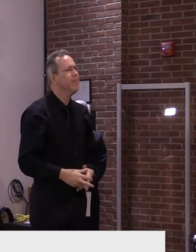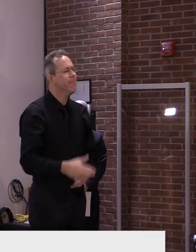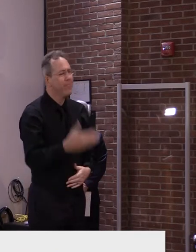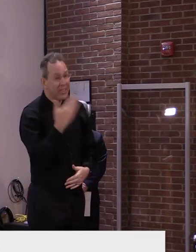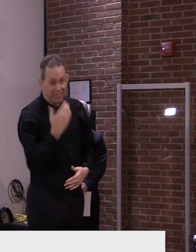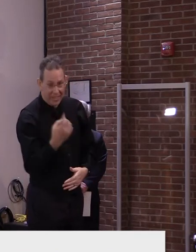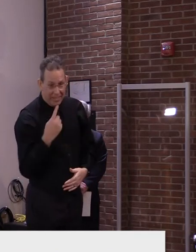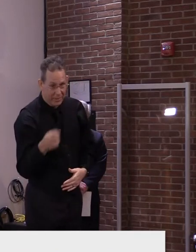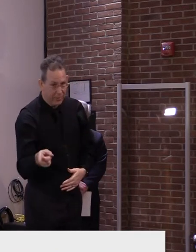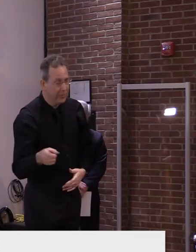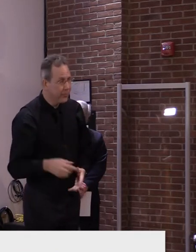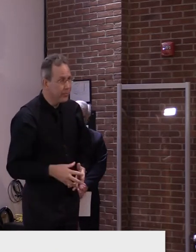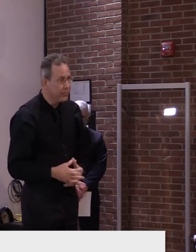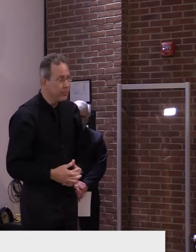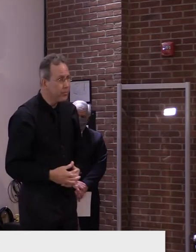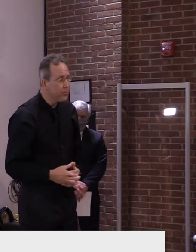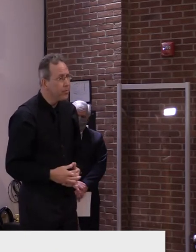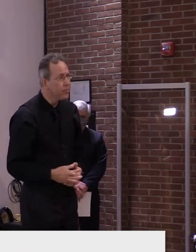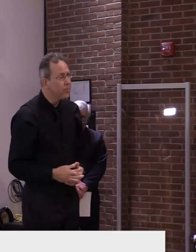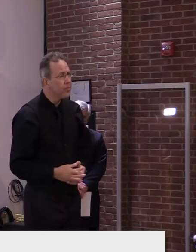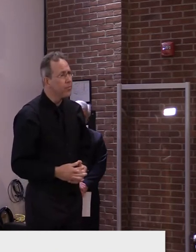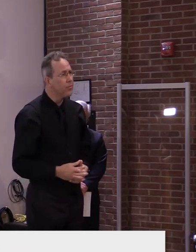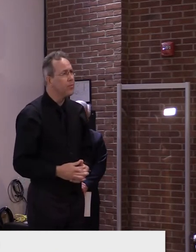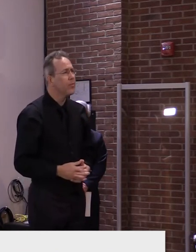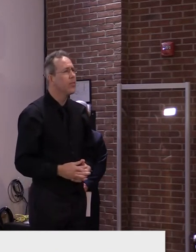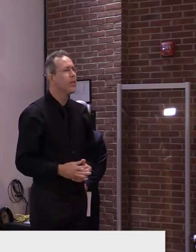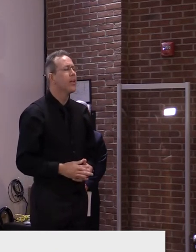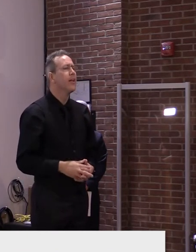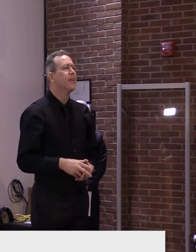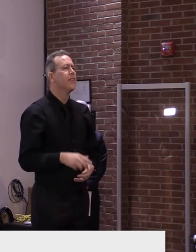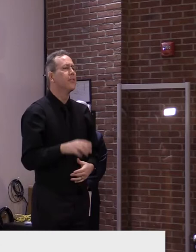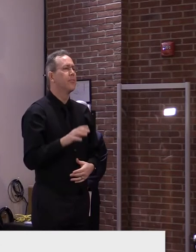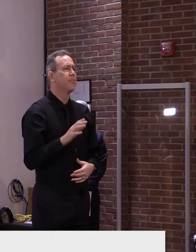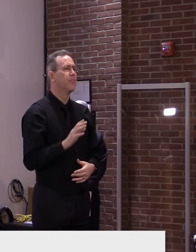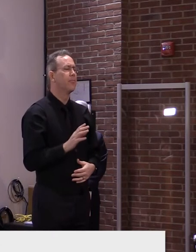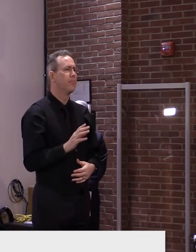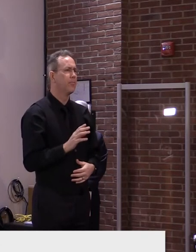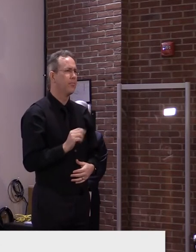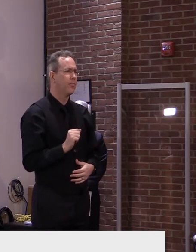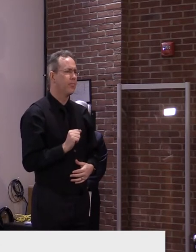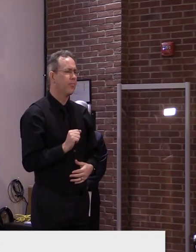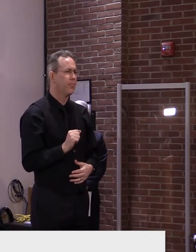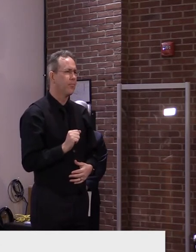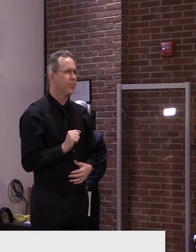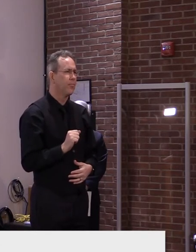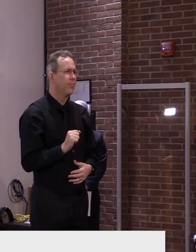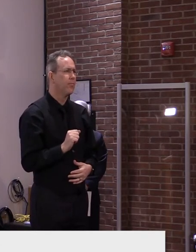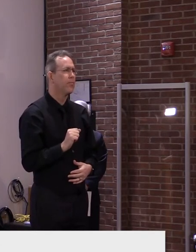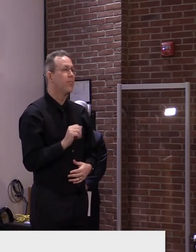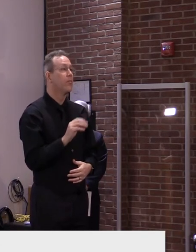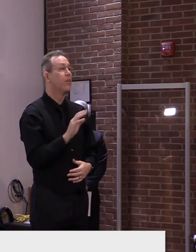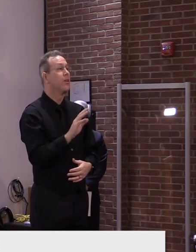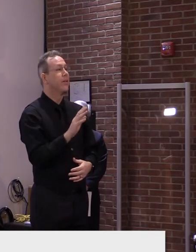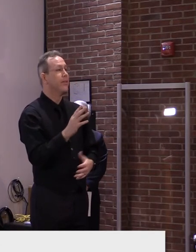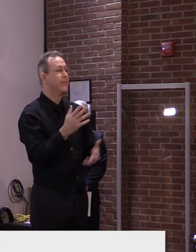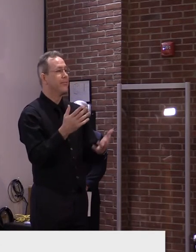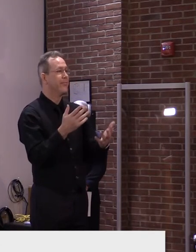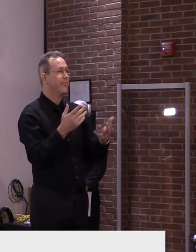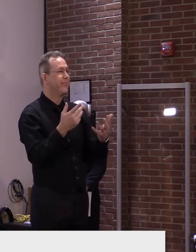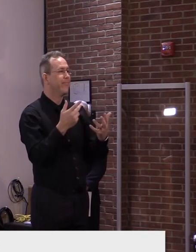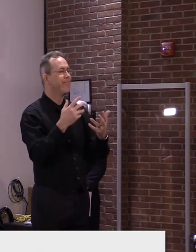I wouldn't want you to differentiate the variant strain from the regular, we'll call it the regular strain,